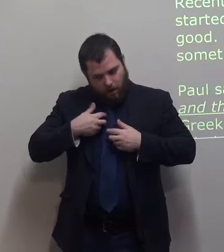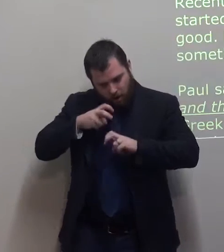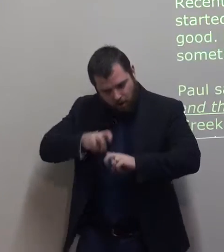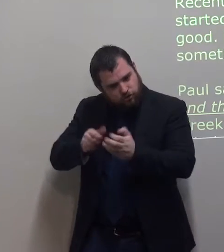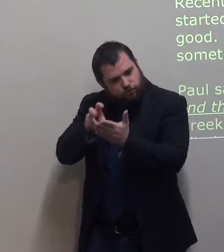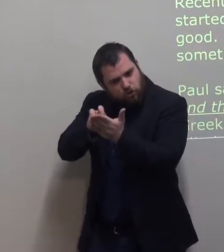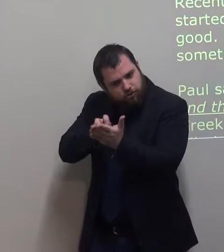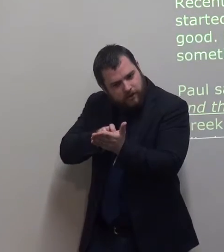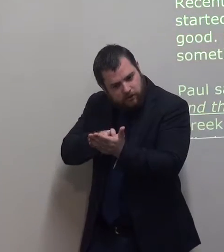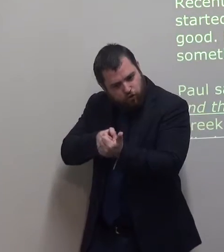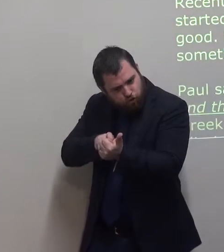Bright Christian life.